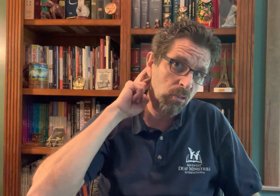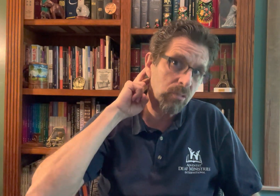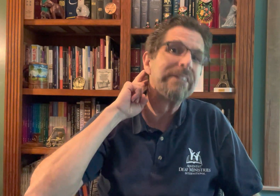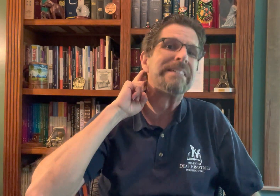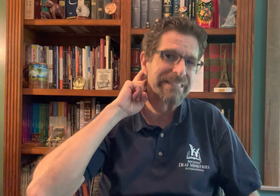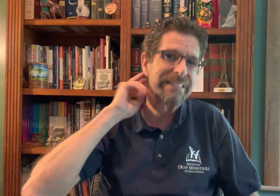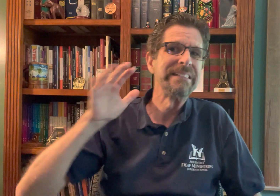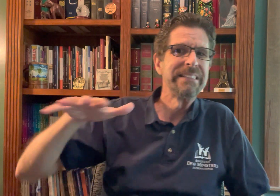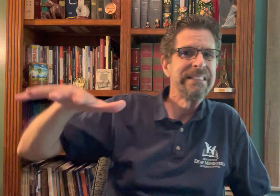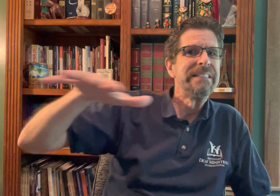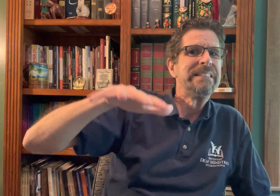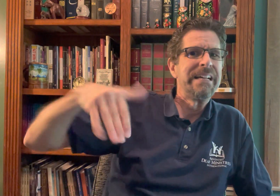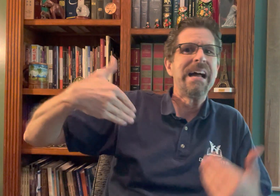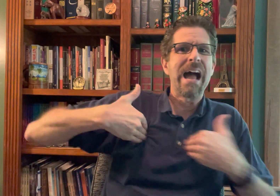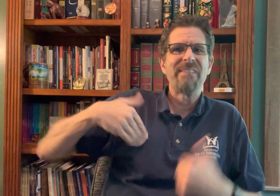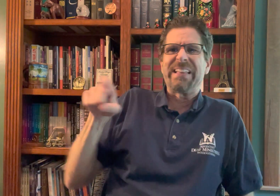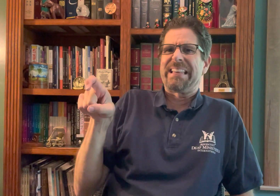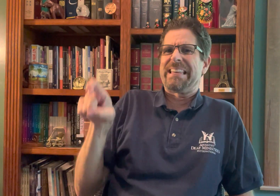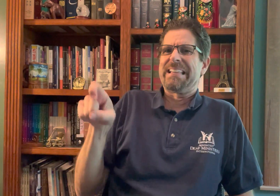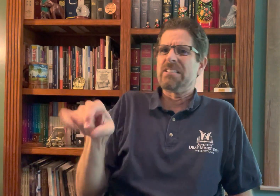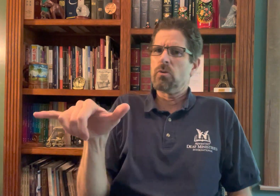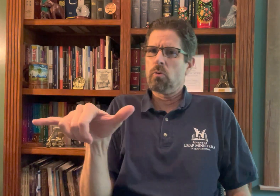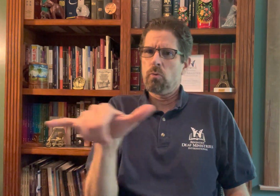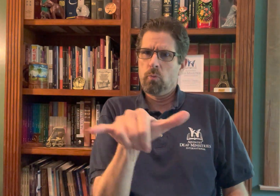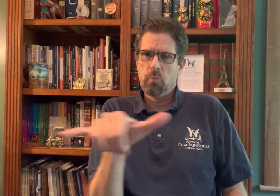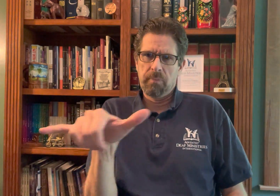hearing aids or cochlear implants.